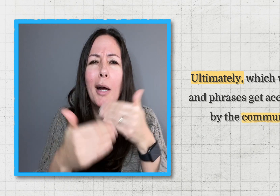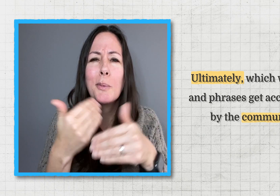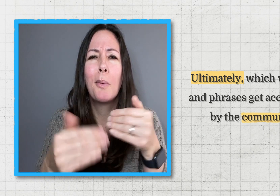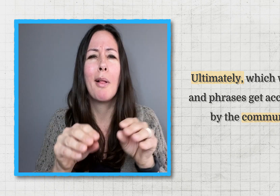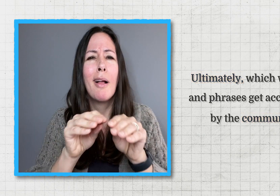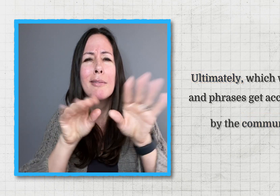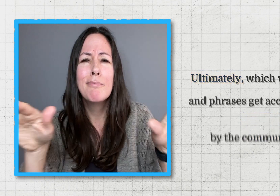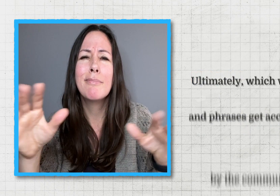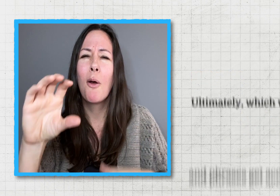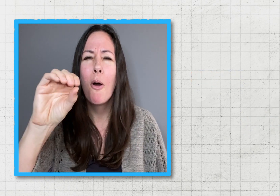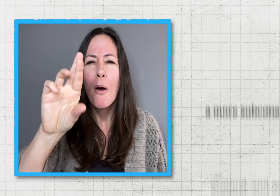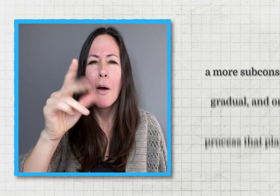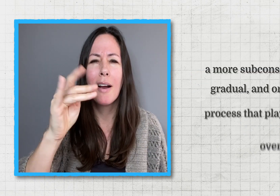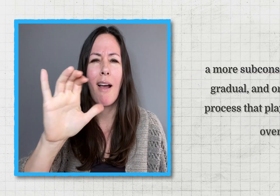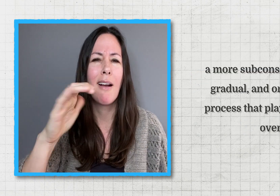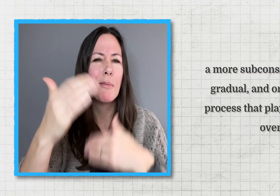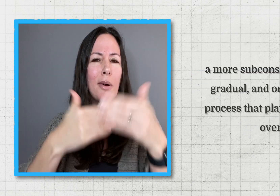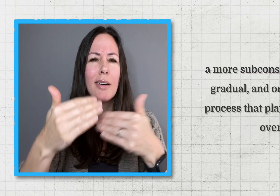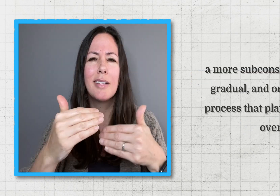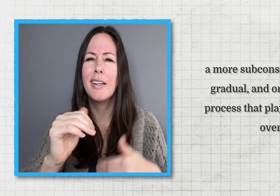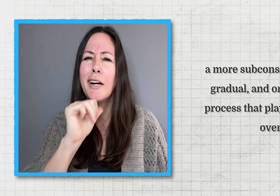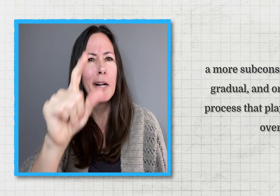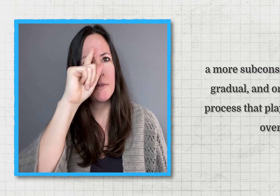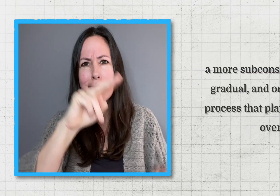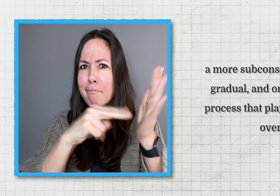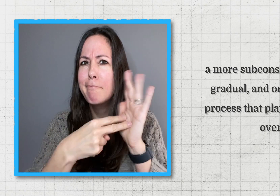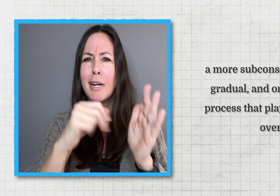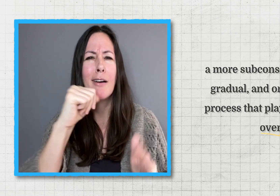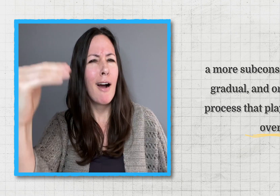of a subconscious, gradual and organic process that plays out over time.